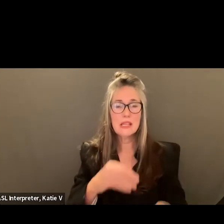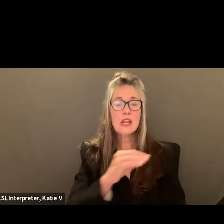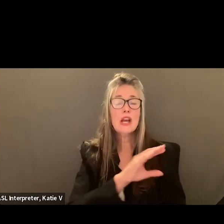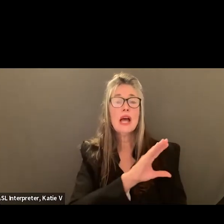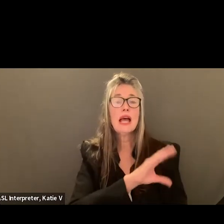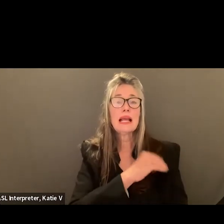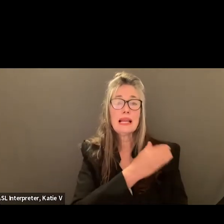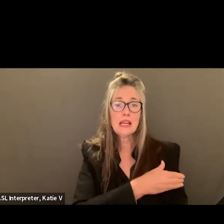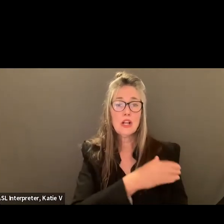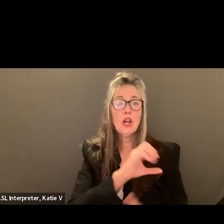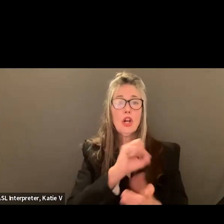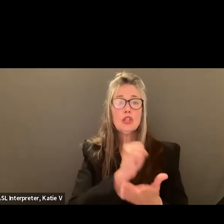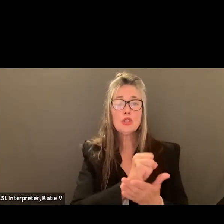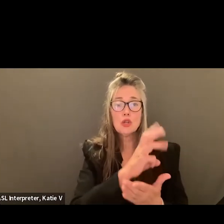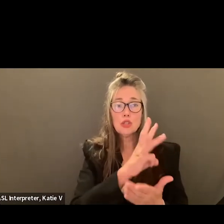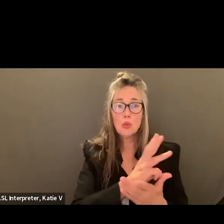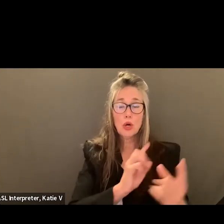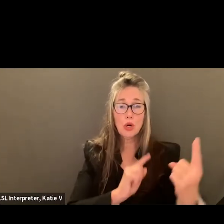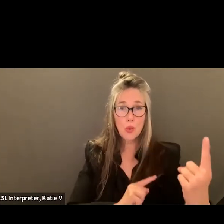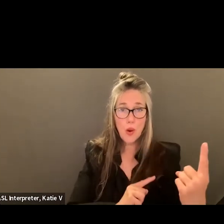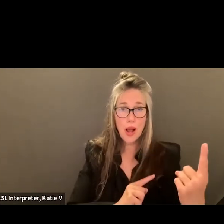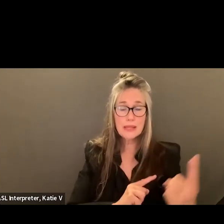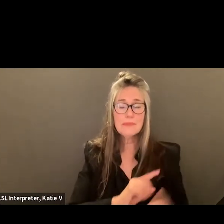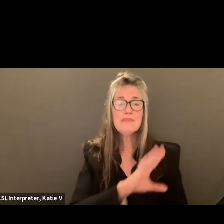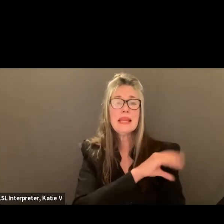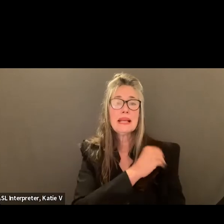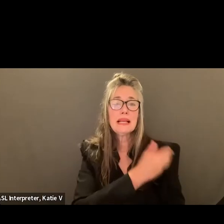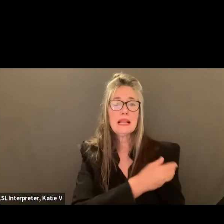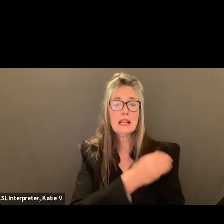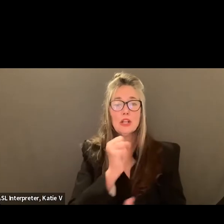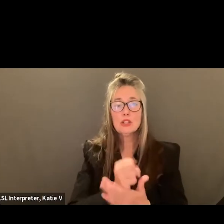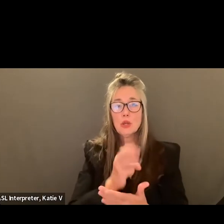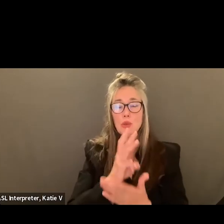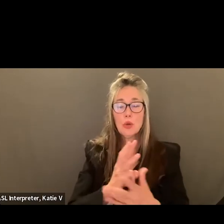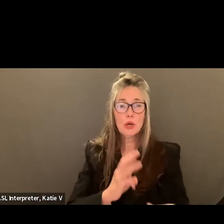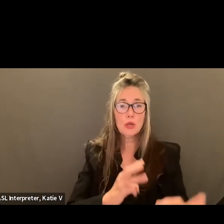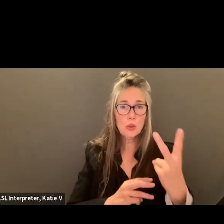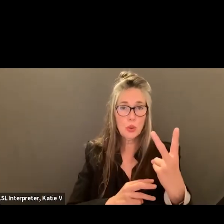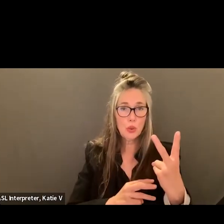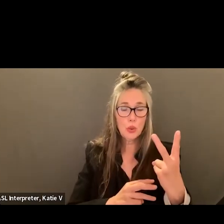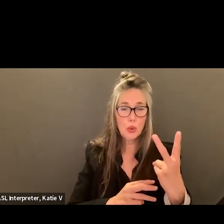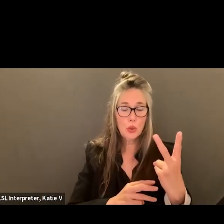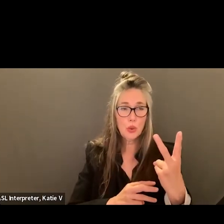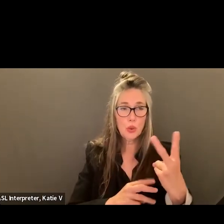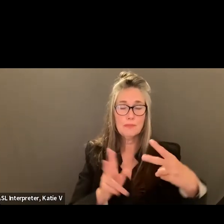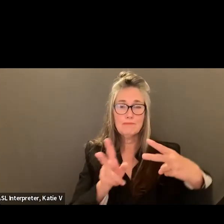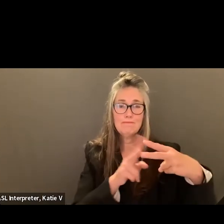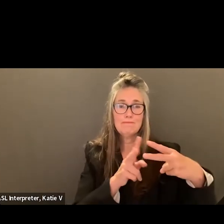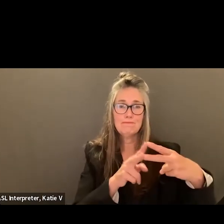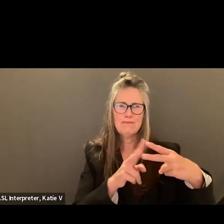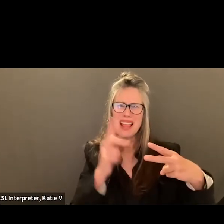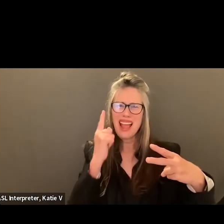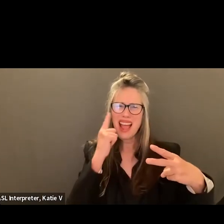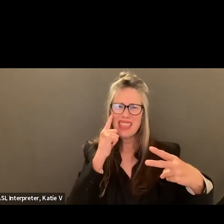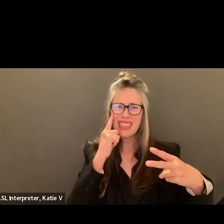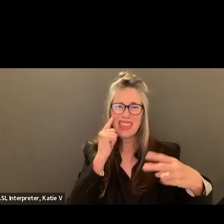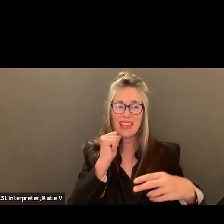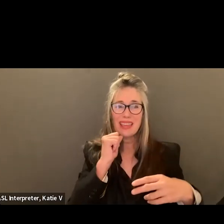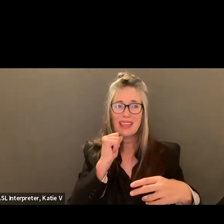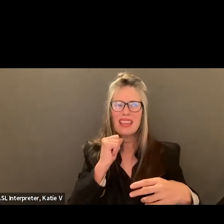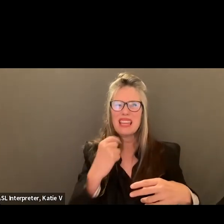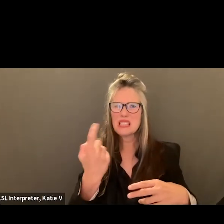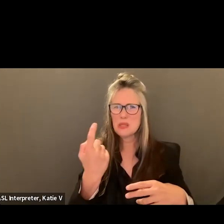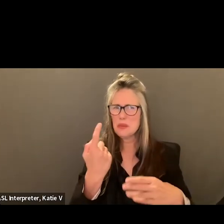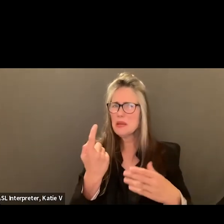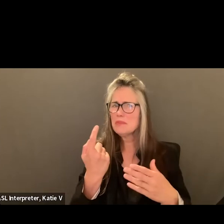social worker one and a clinical social worker two. If I just to remind you, I think it's been a while since I've brought in a new